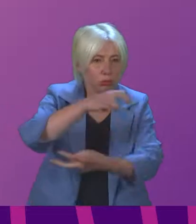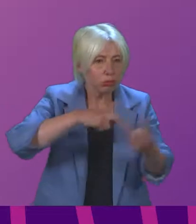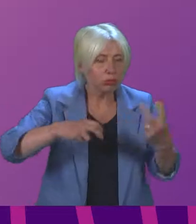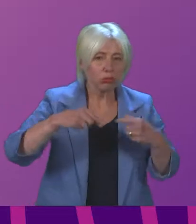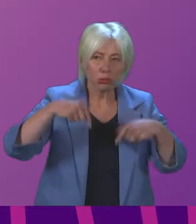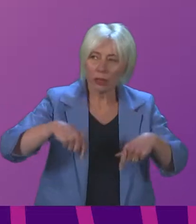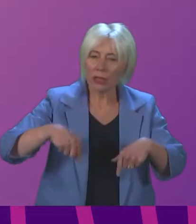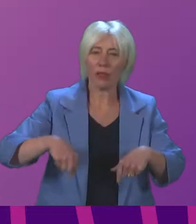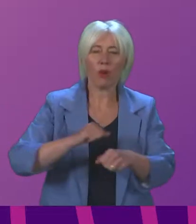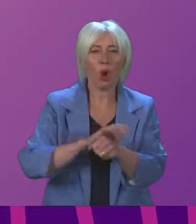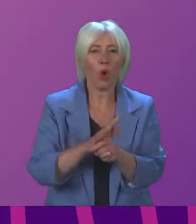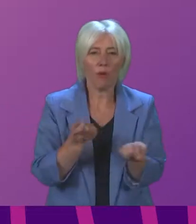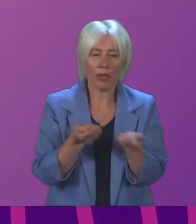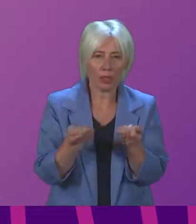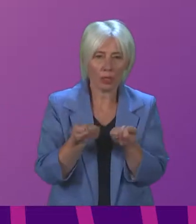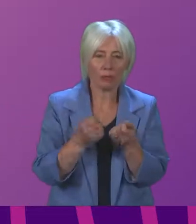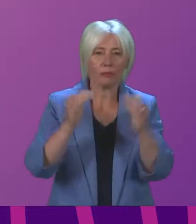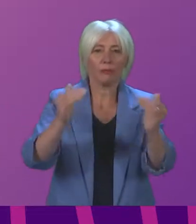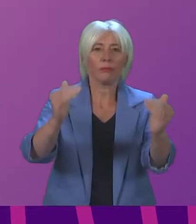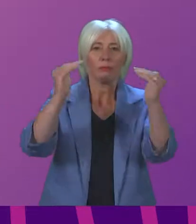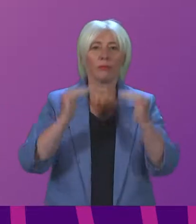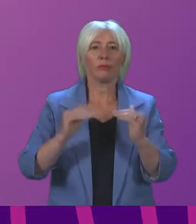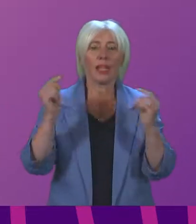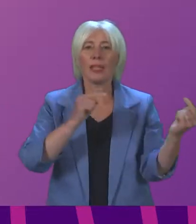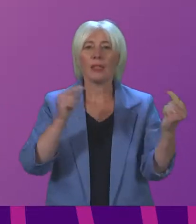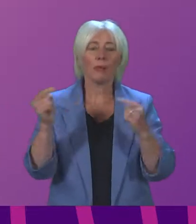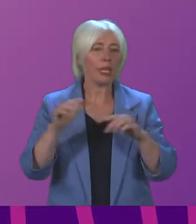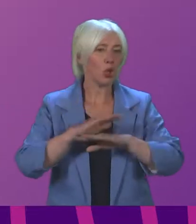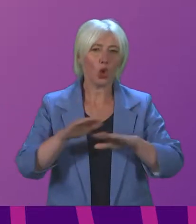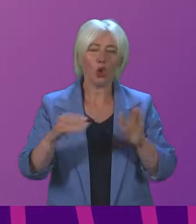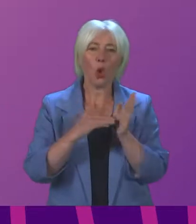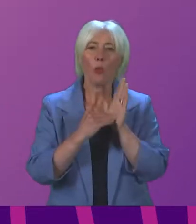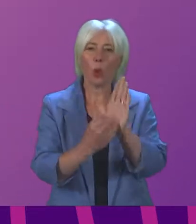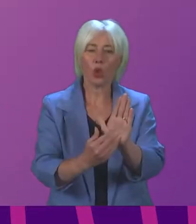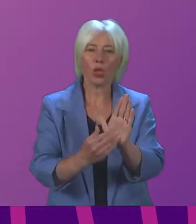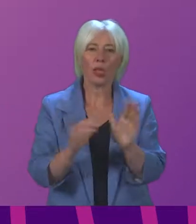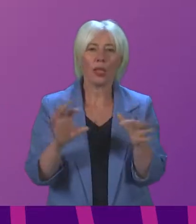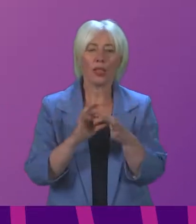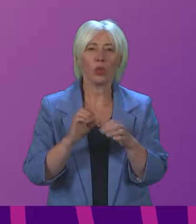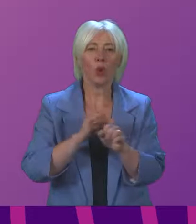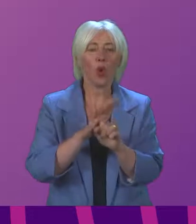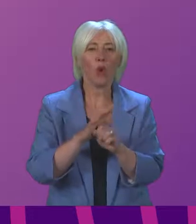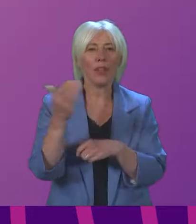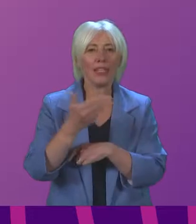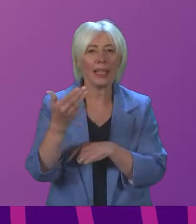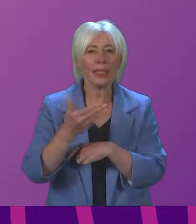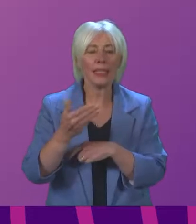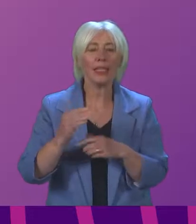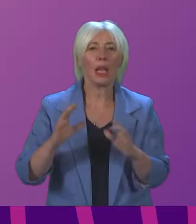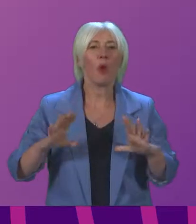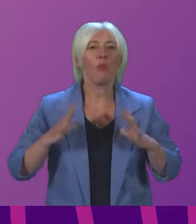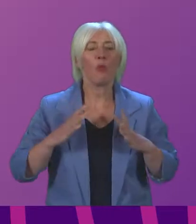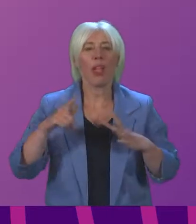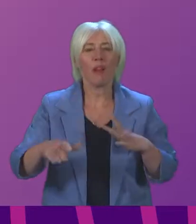Holyrood campus. The next item of business is a debate without motion on COVID-19 preparing for winter and priorities for